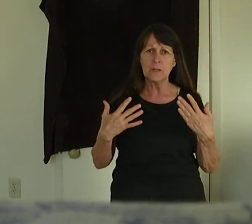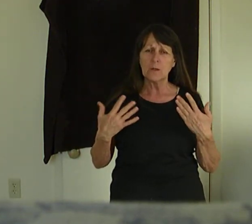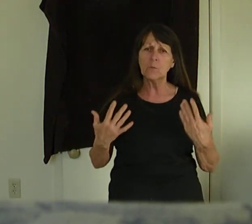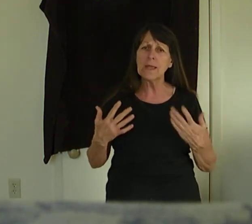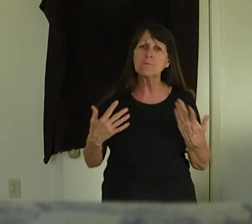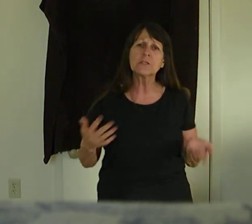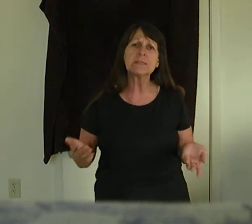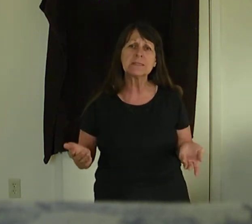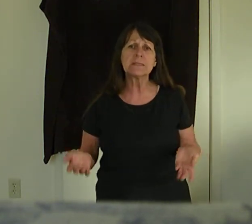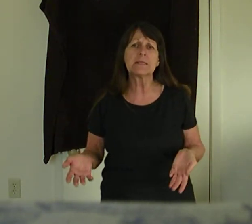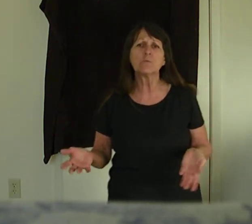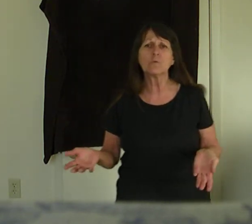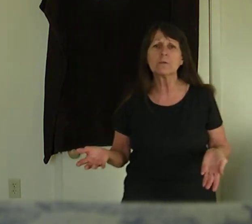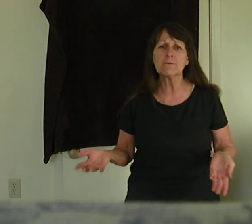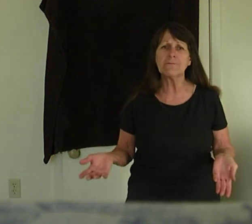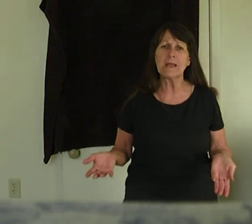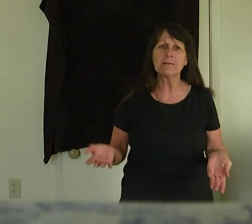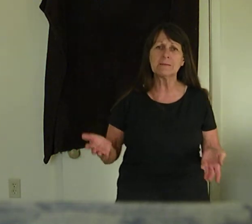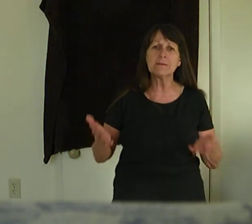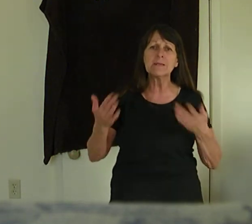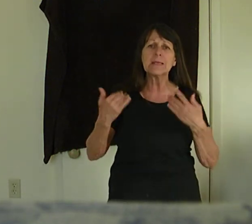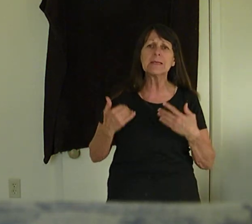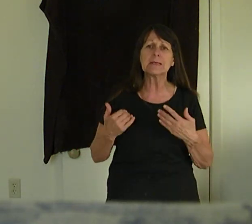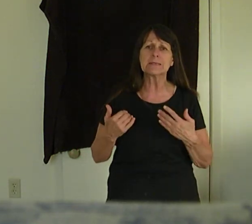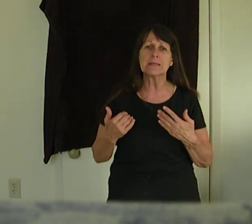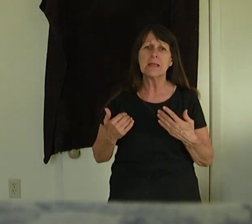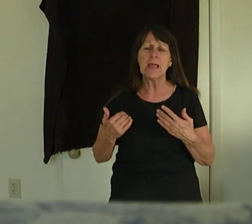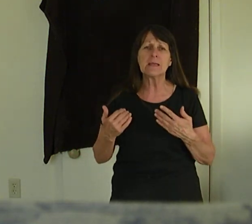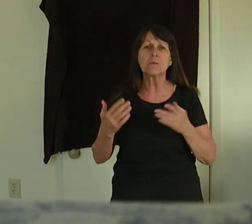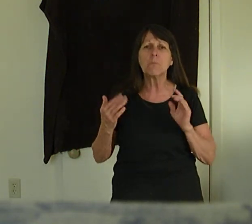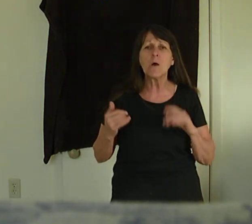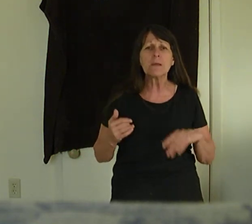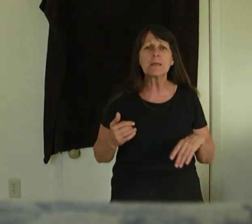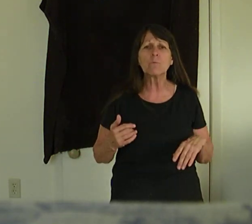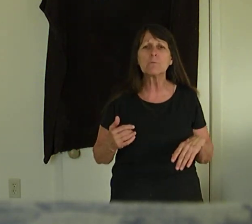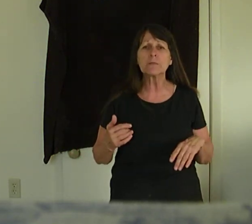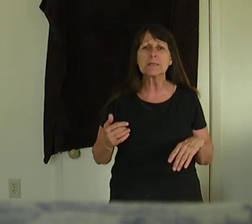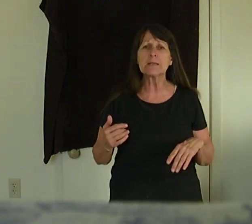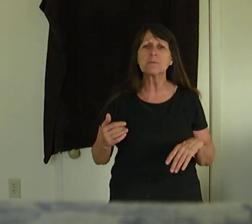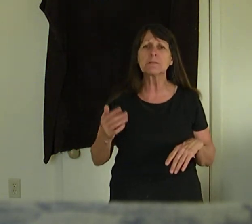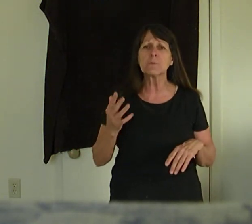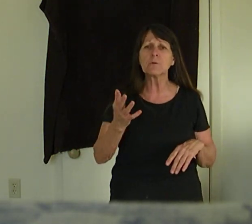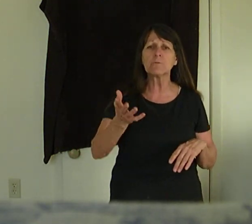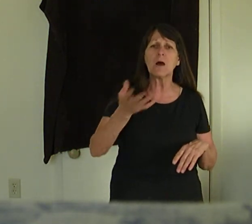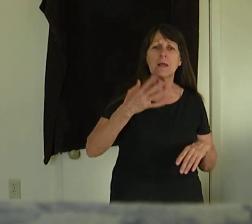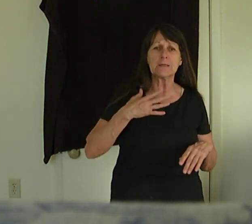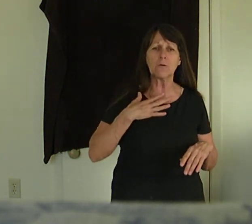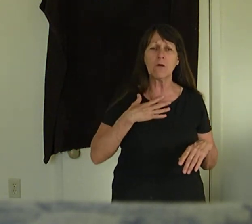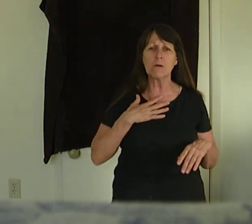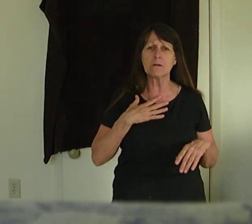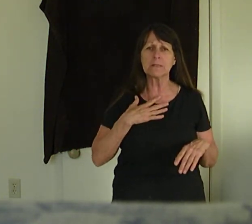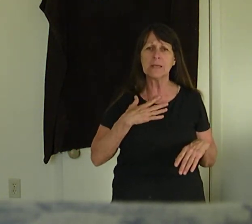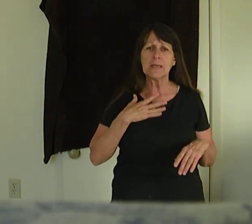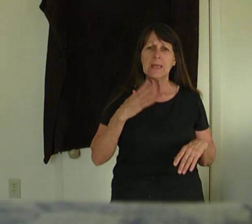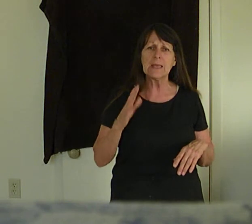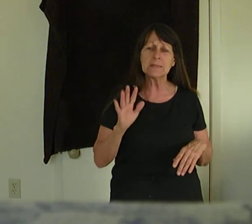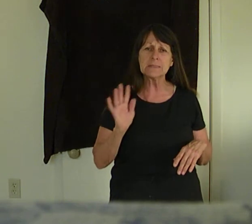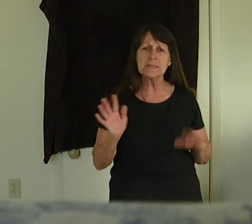We have Jesus, the ten rules of faith, living in us at the moment that we receive the Spirit of God in our hearts. His ten